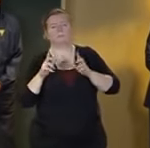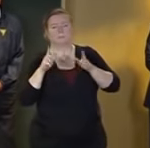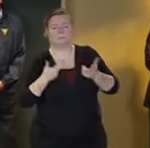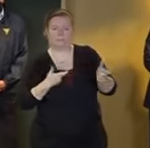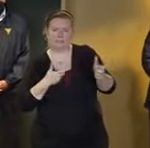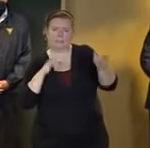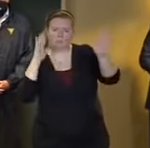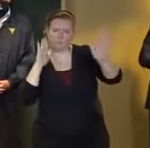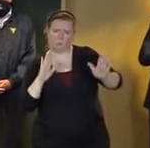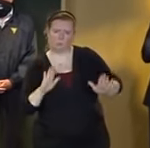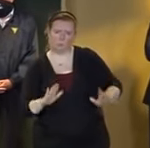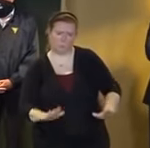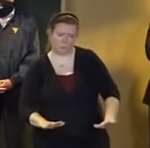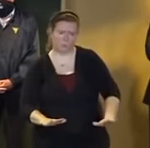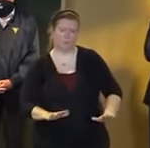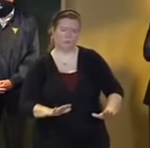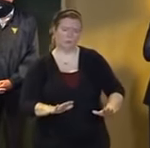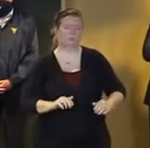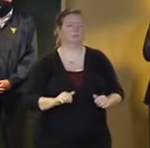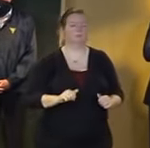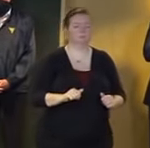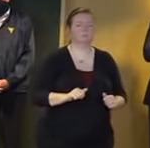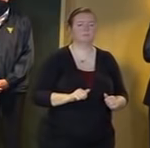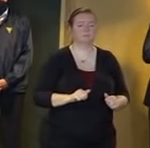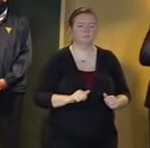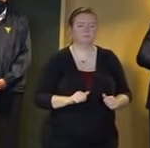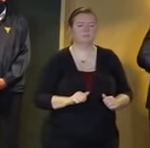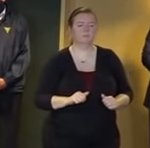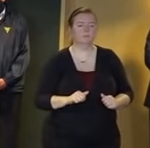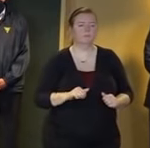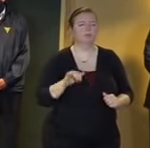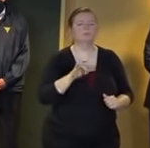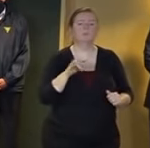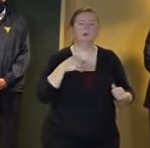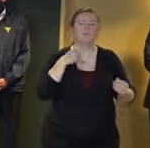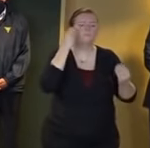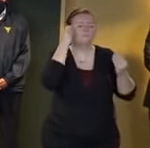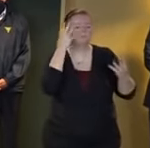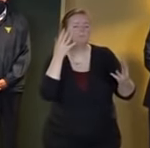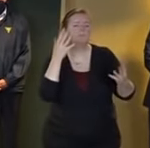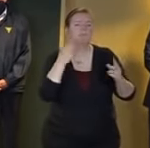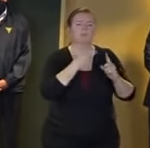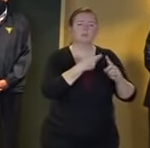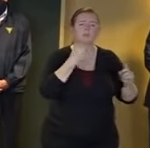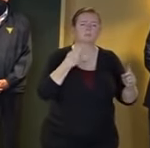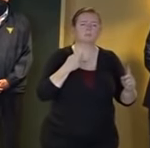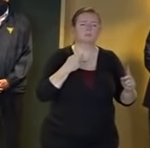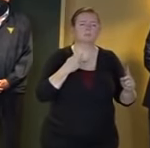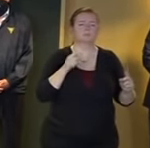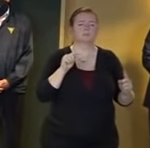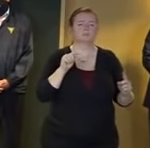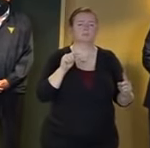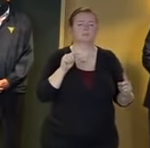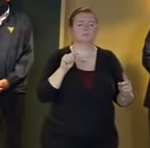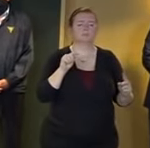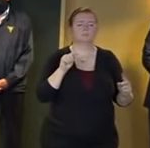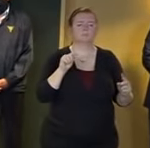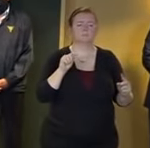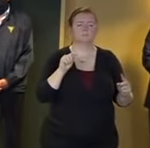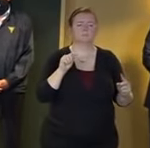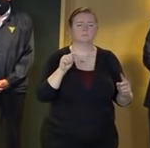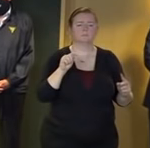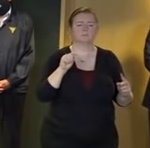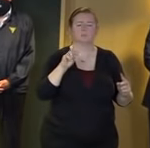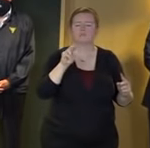react to information that we get from transcom transcom is a regional traffic management monitoring service that we use